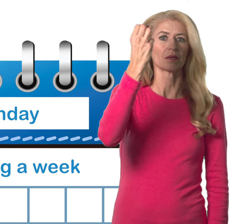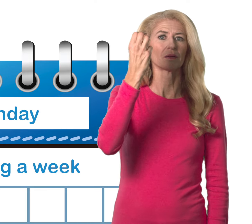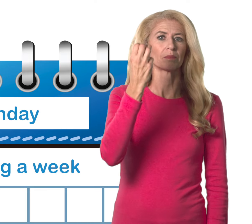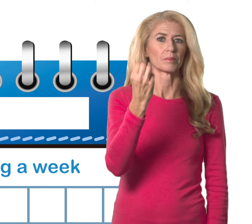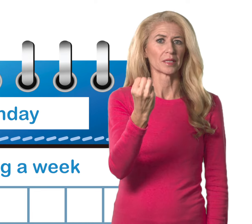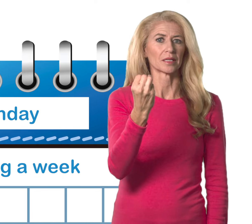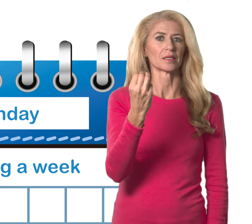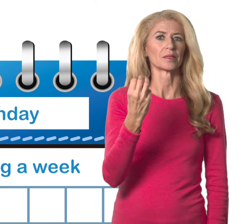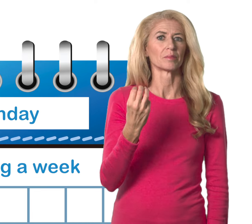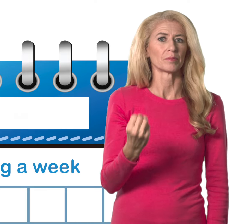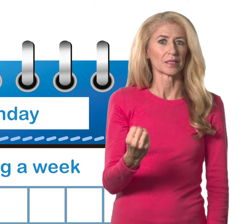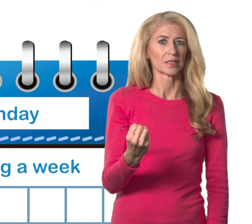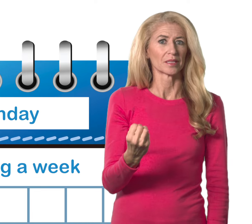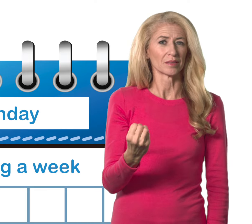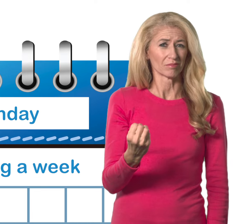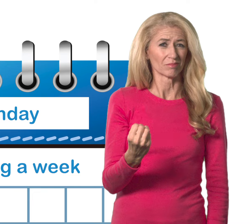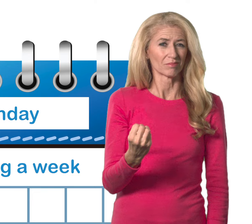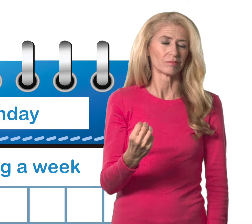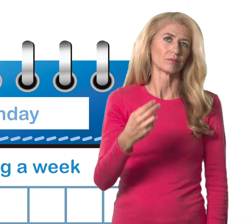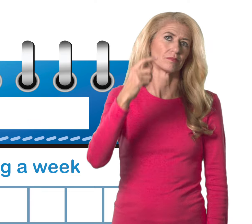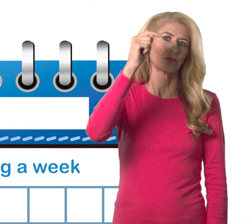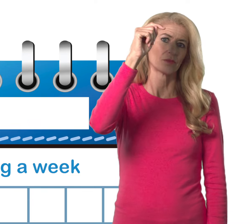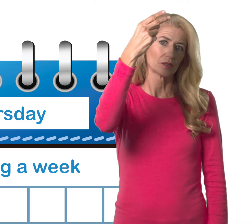You indicate their placement on the calendar.